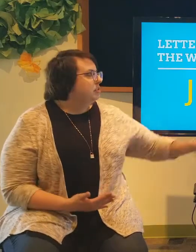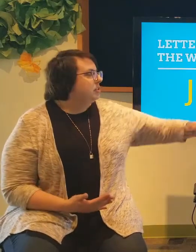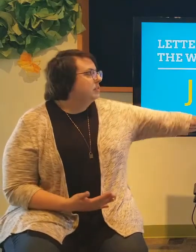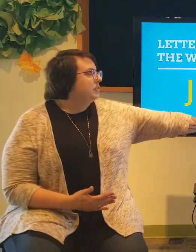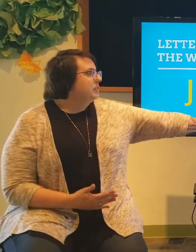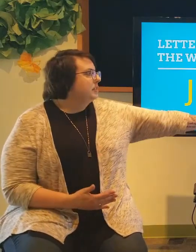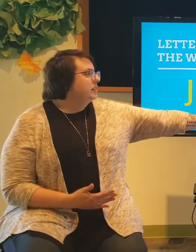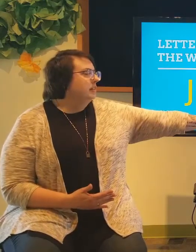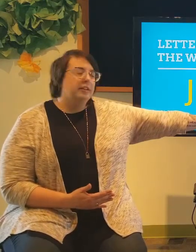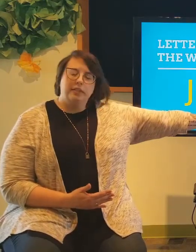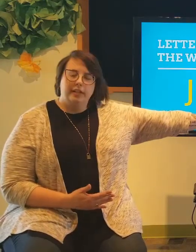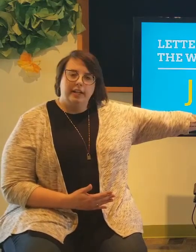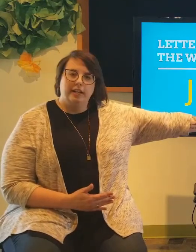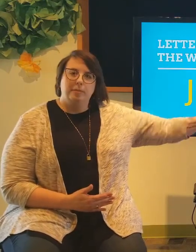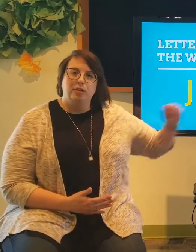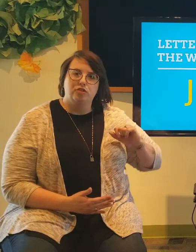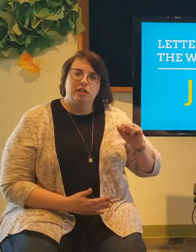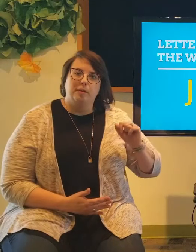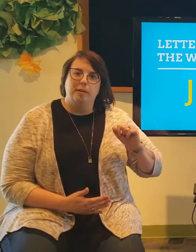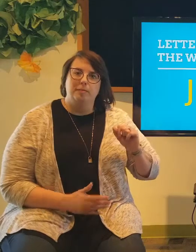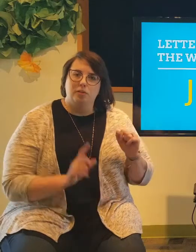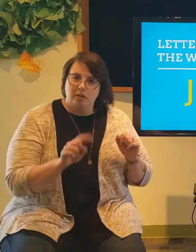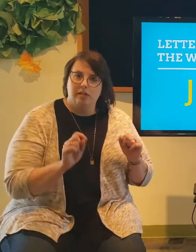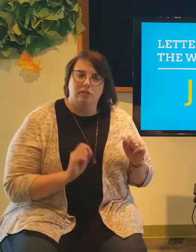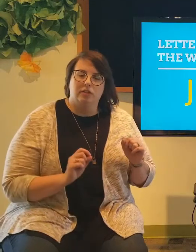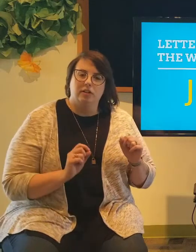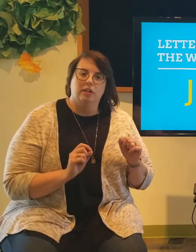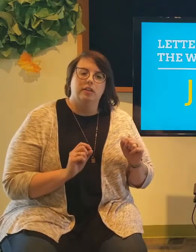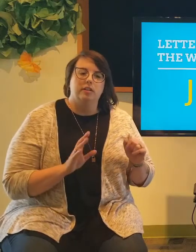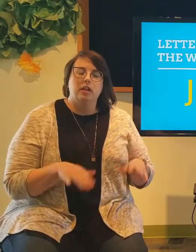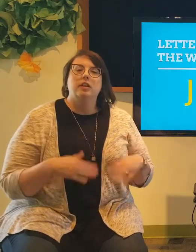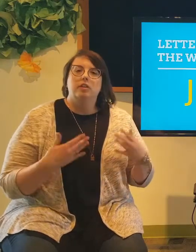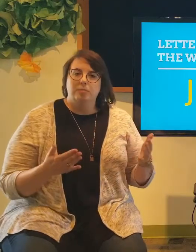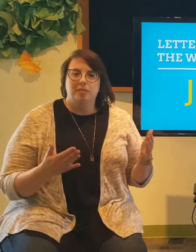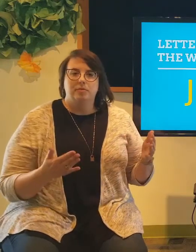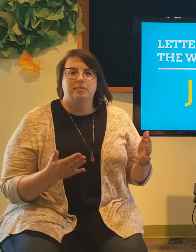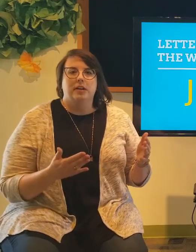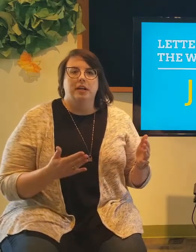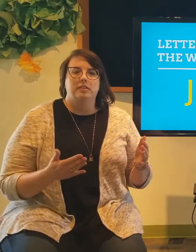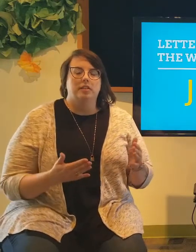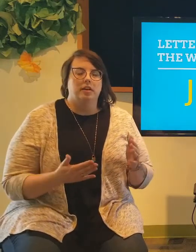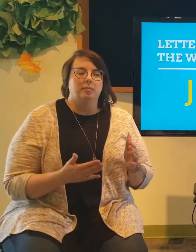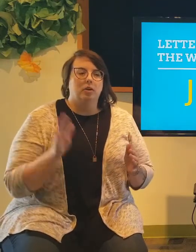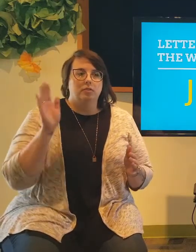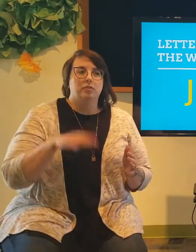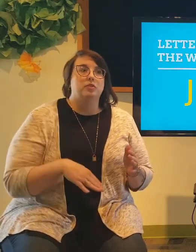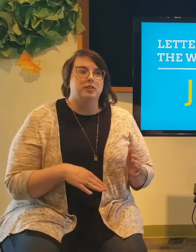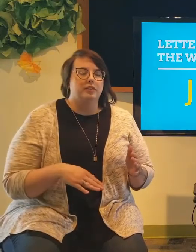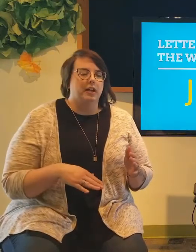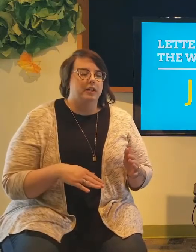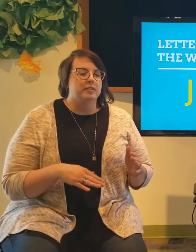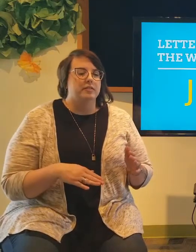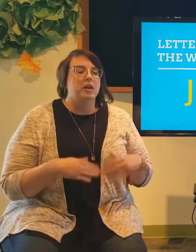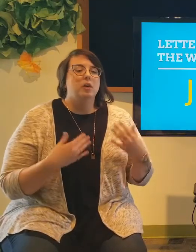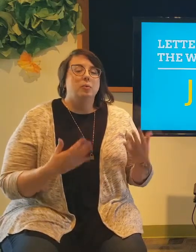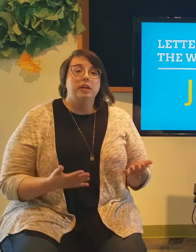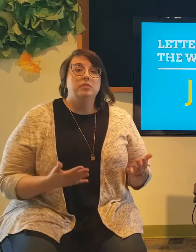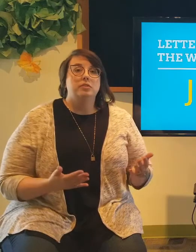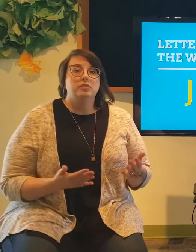this lovely lady up here should come up and you can click on her and you'll be able to find all of those good signs. And we use those